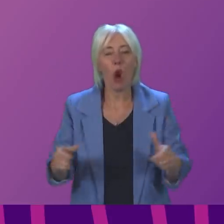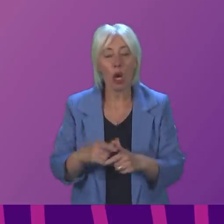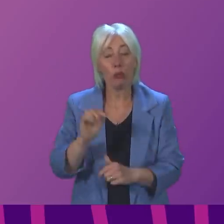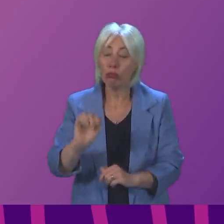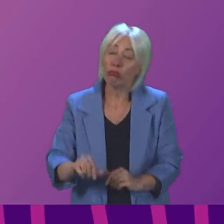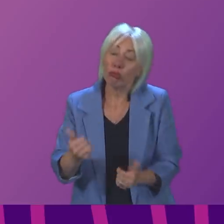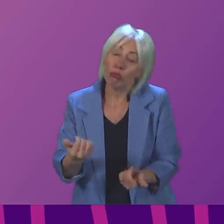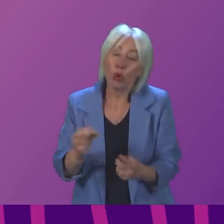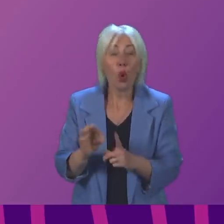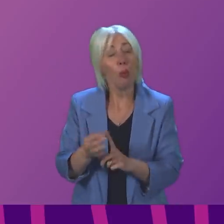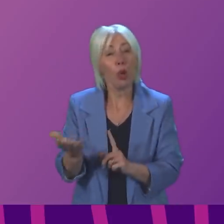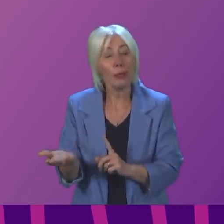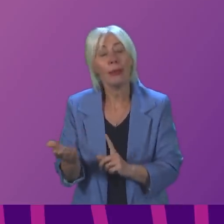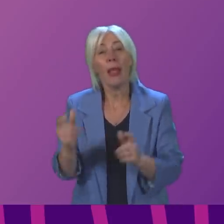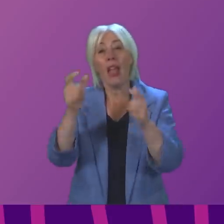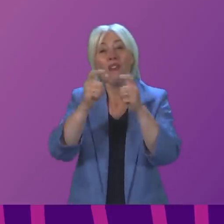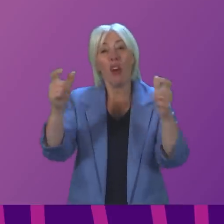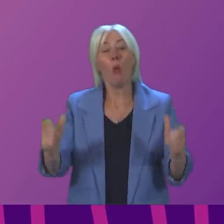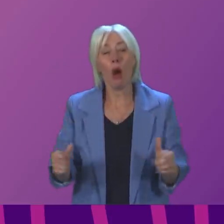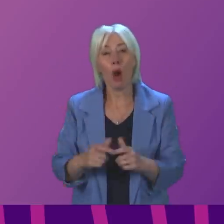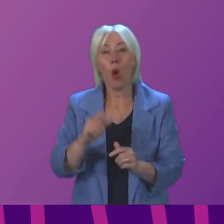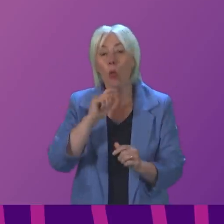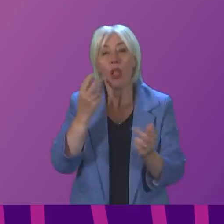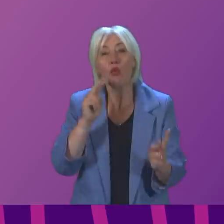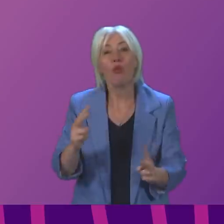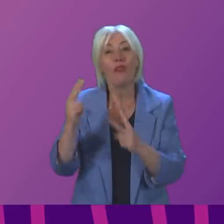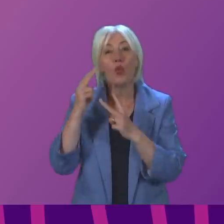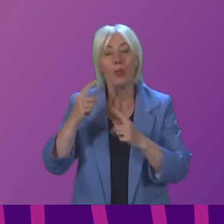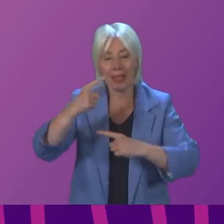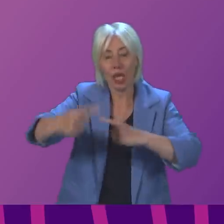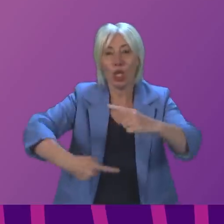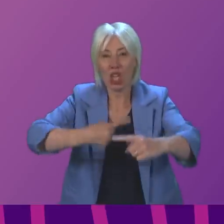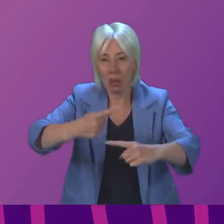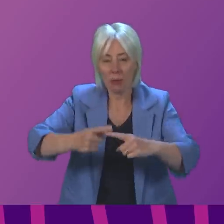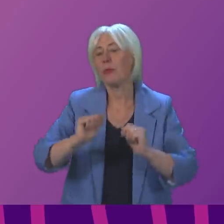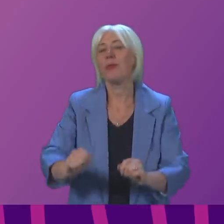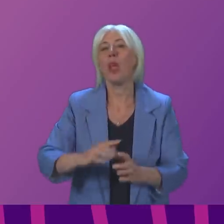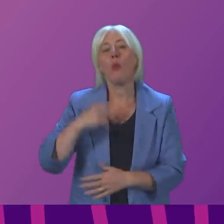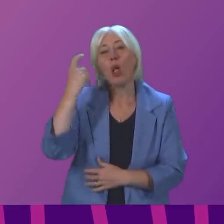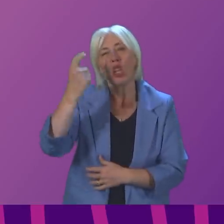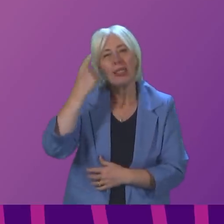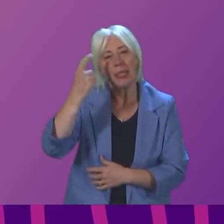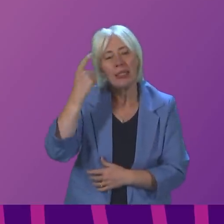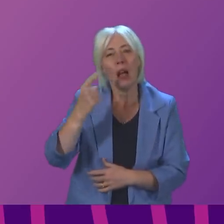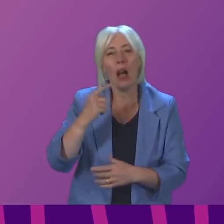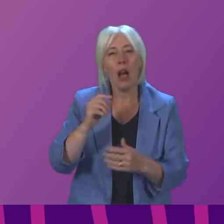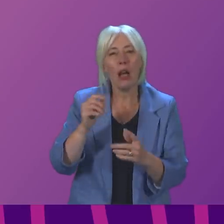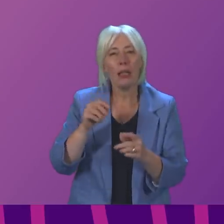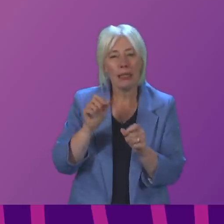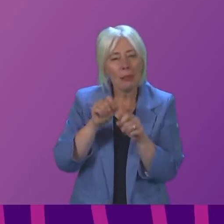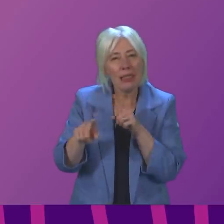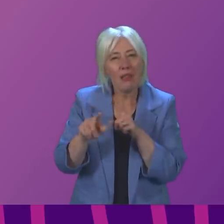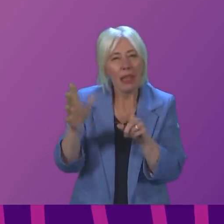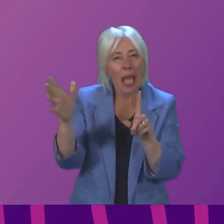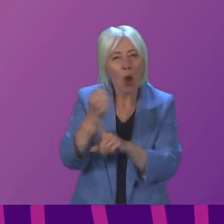to make. The framework will be reviewed next year and we will have the opportunity to consider a specific national outcome on